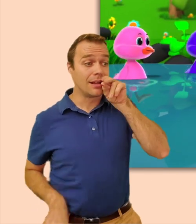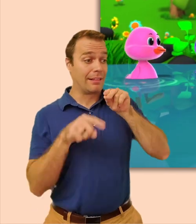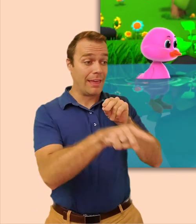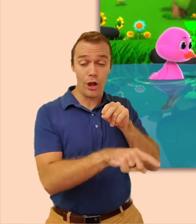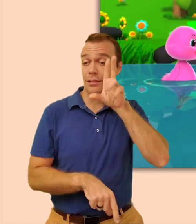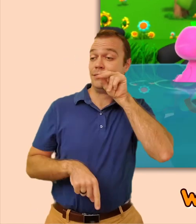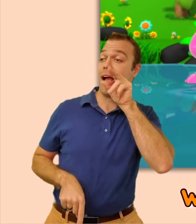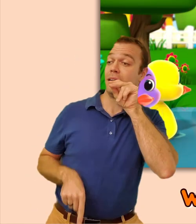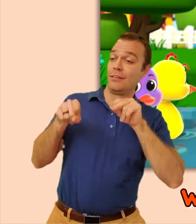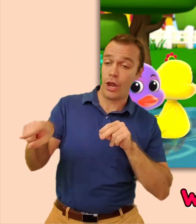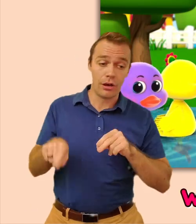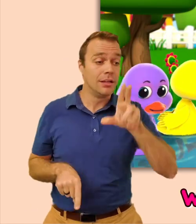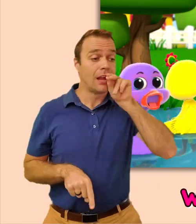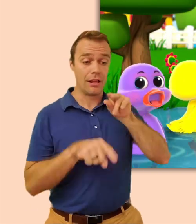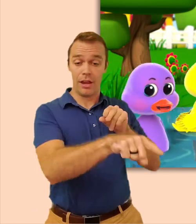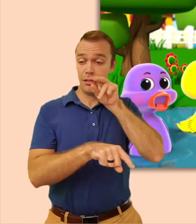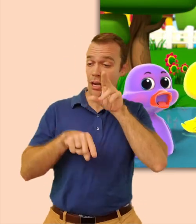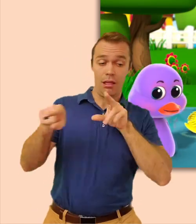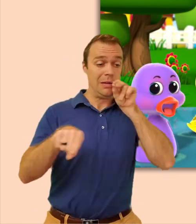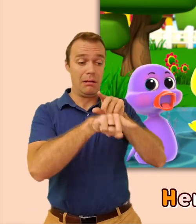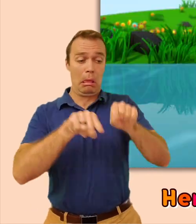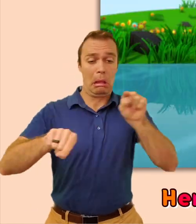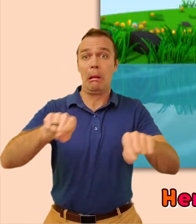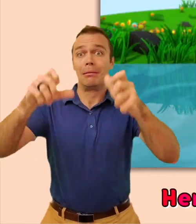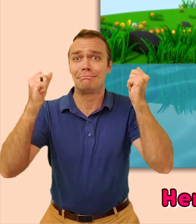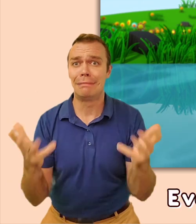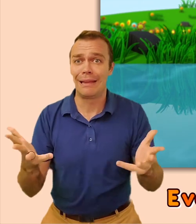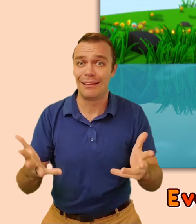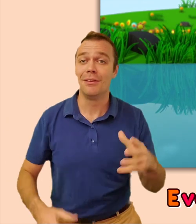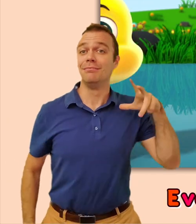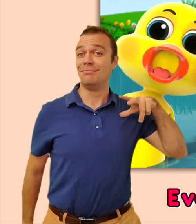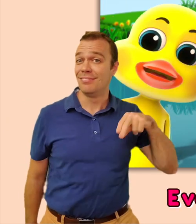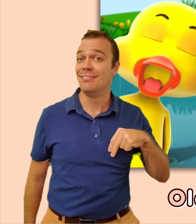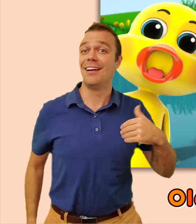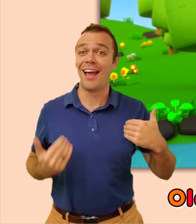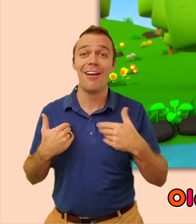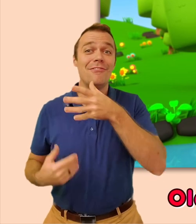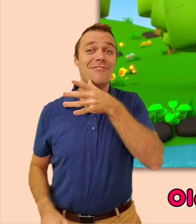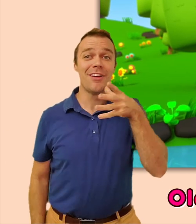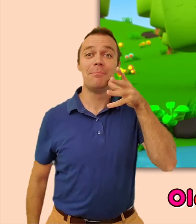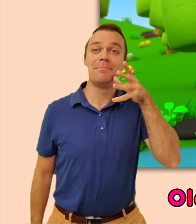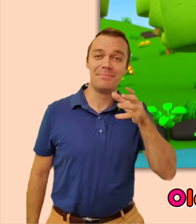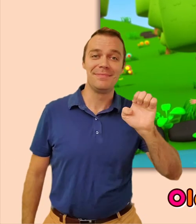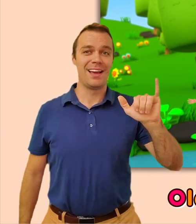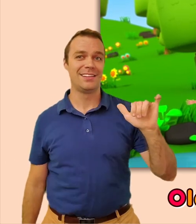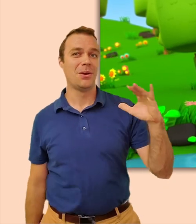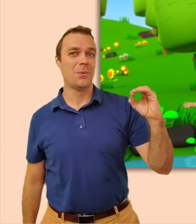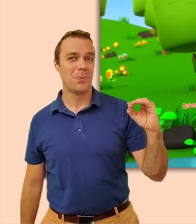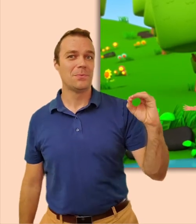-O With a quack quack here, quack quack there Here a quack, there a quack, everywhere a quack quack Old MacDonald had a farm, E-I